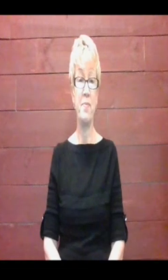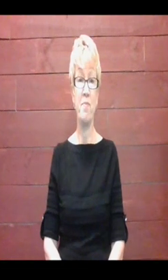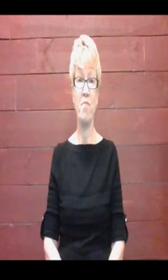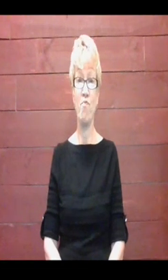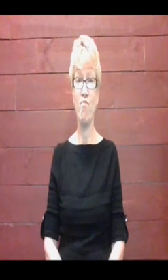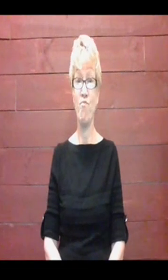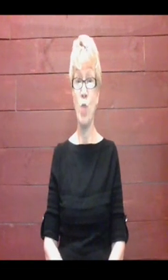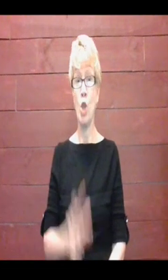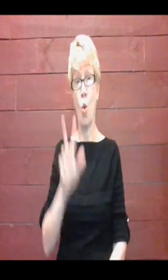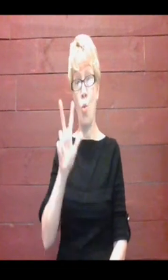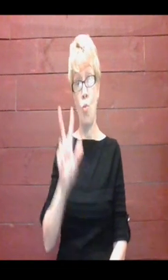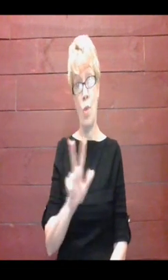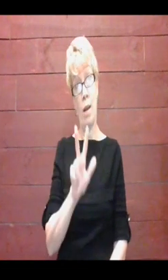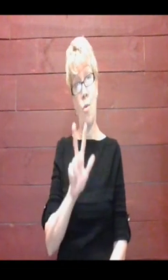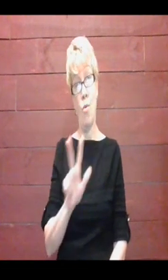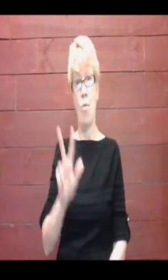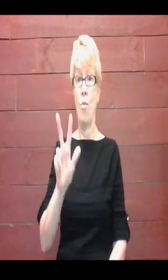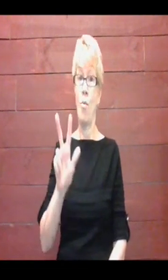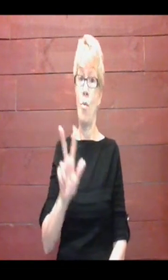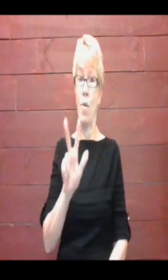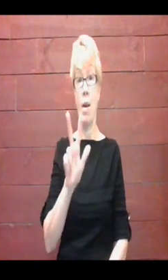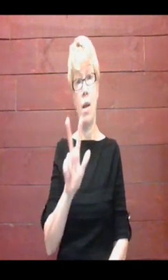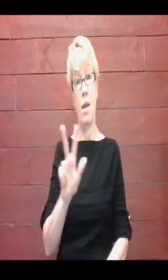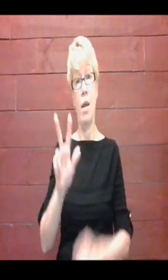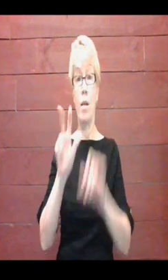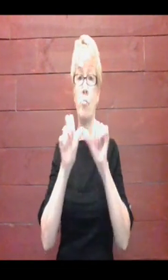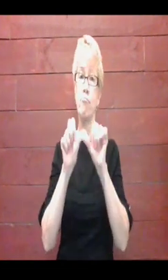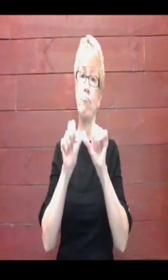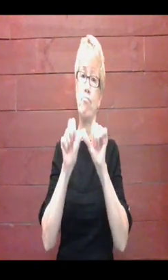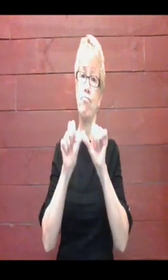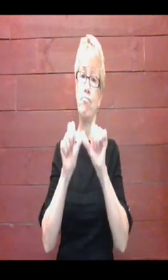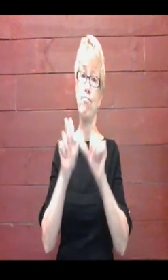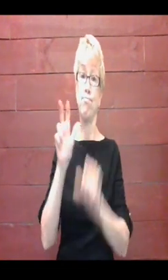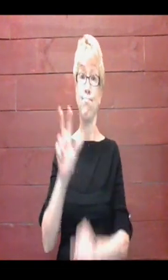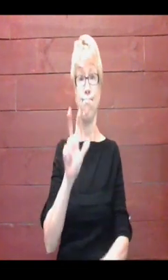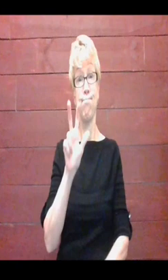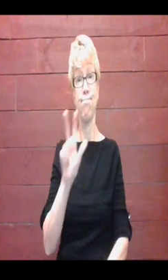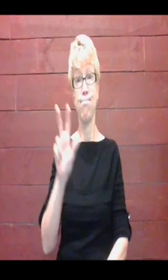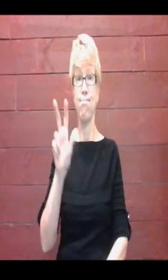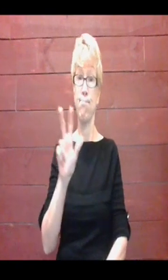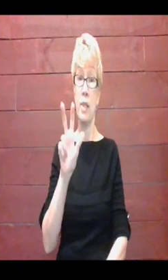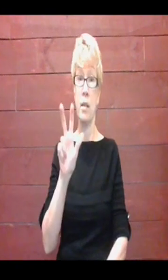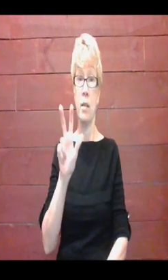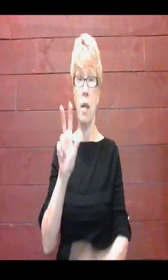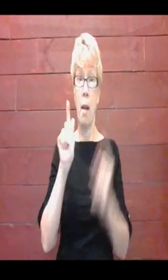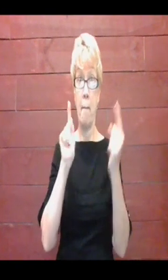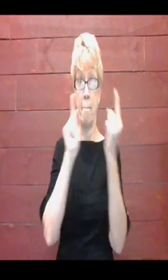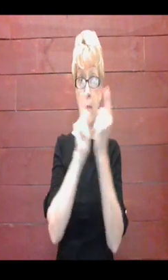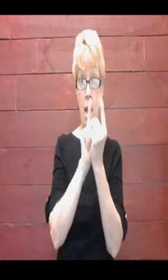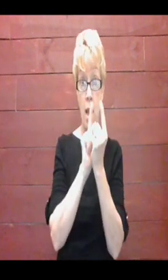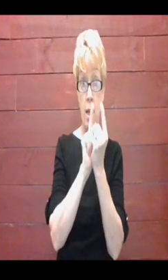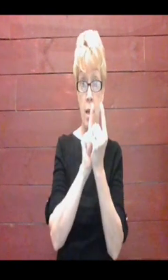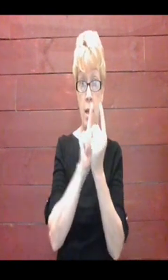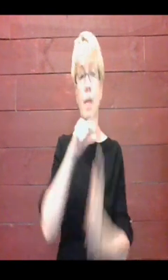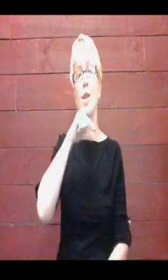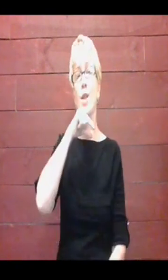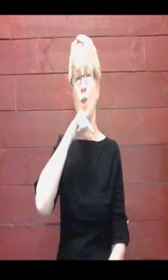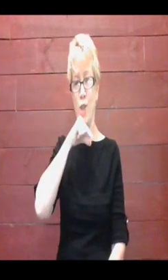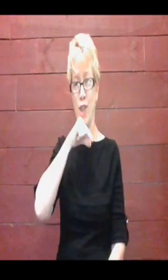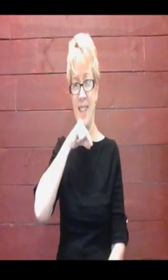Henny they went along and went along until they met Turkey Lucky.